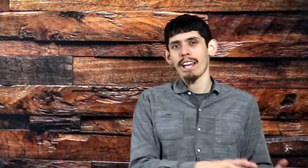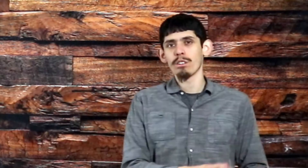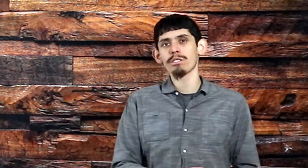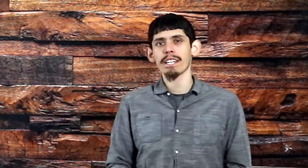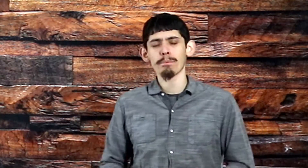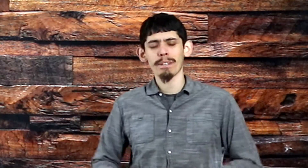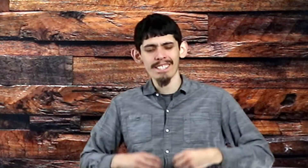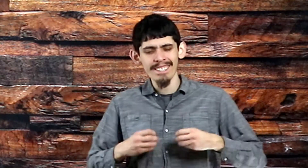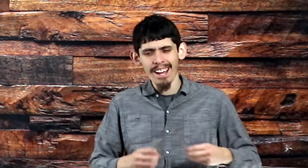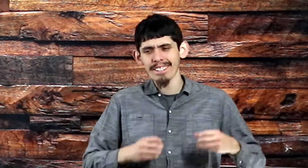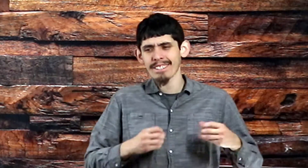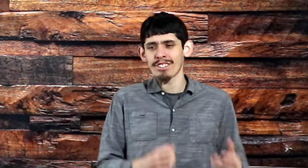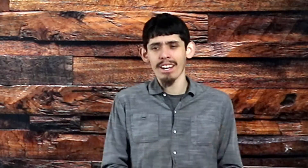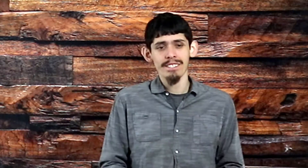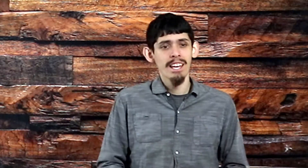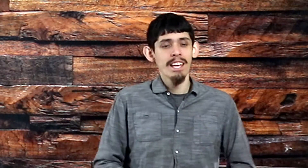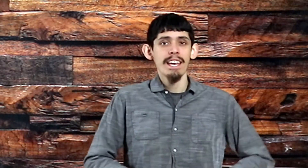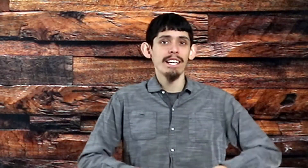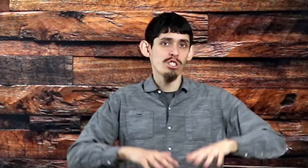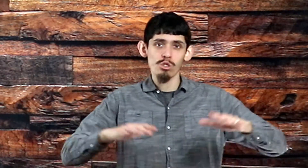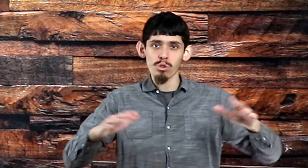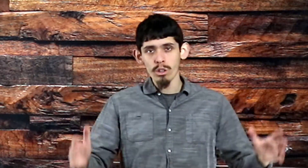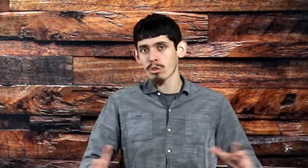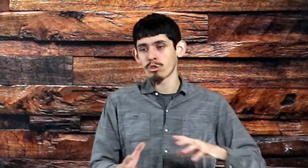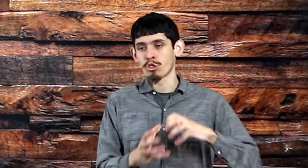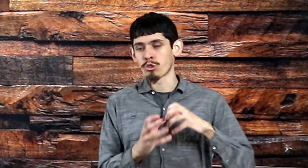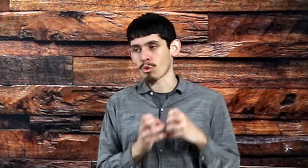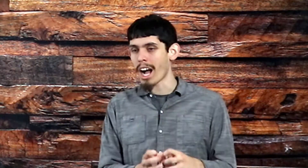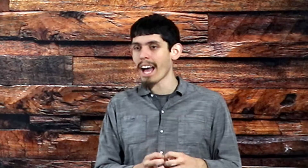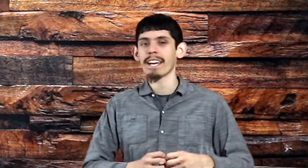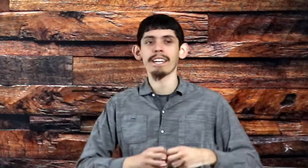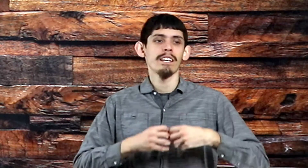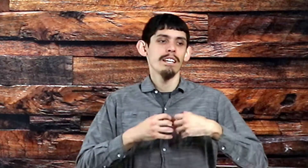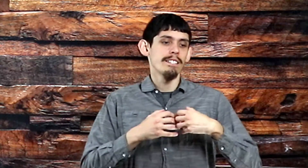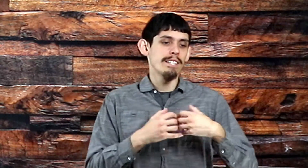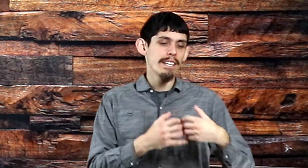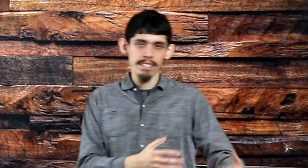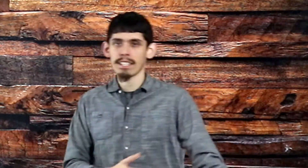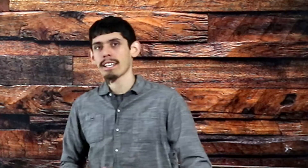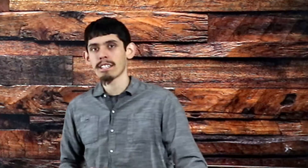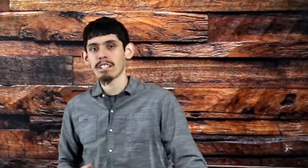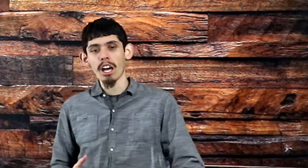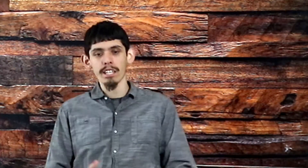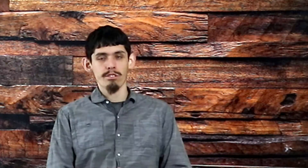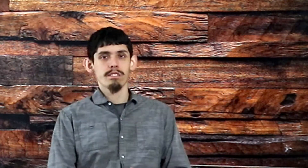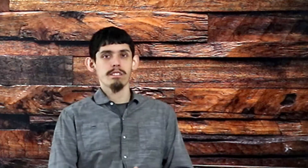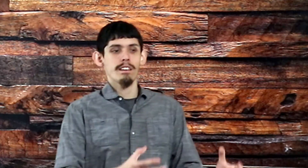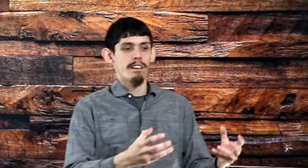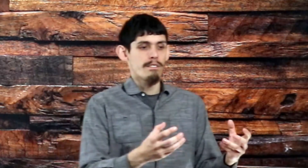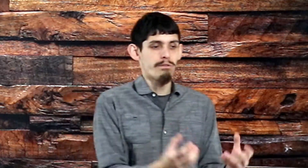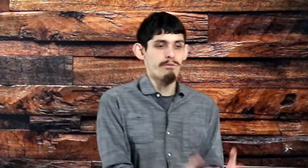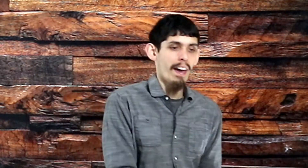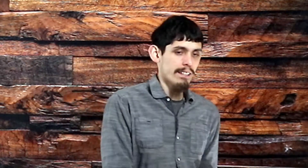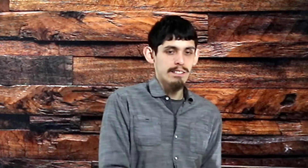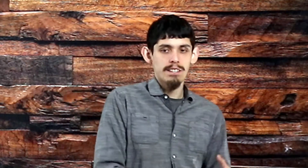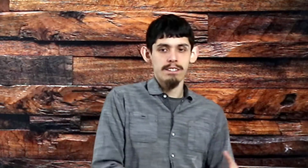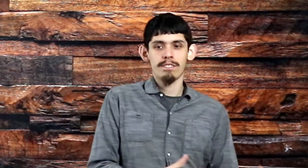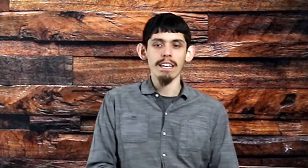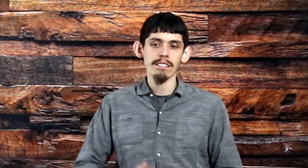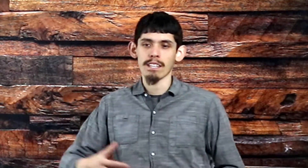the Old Testament. It's not just historical, dry, disconnected, uninteresting facts and dates and